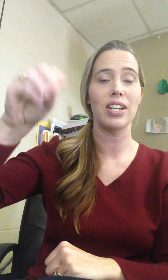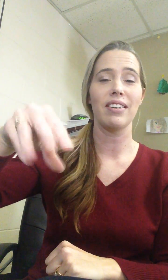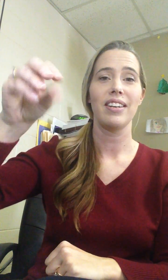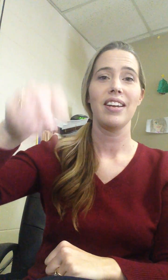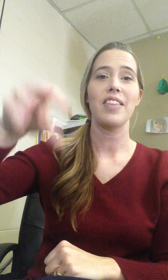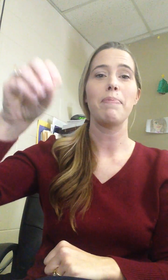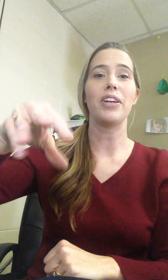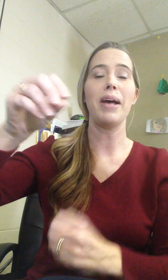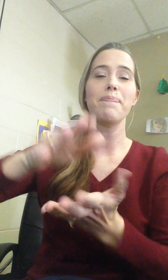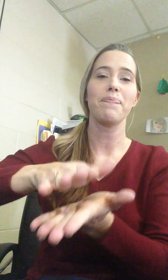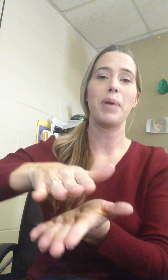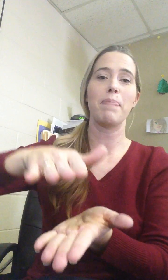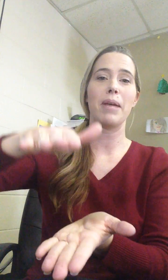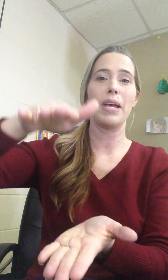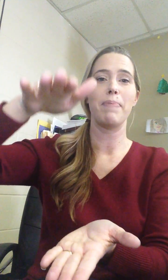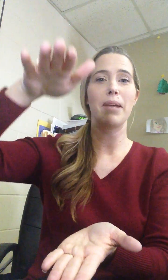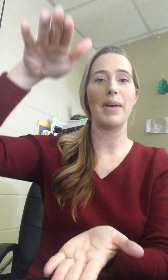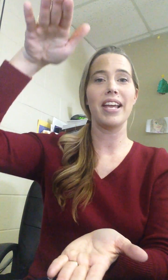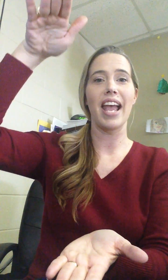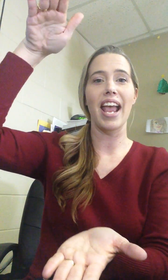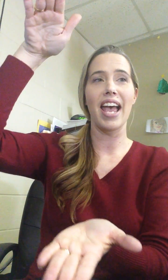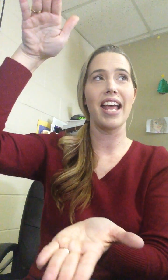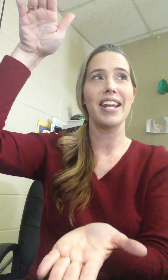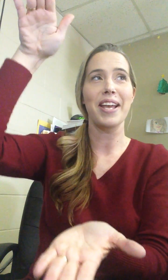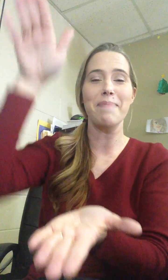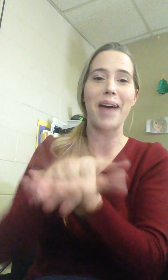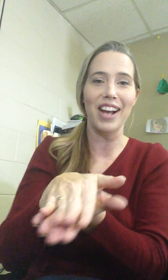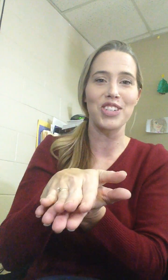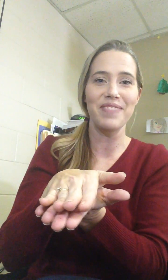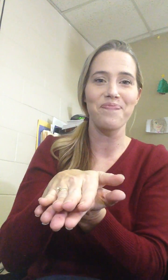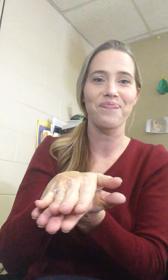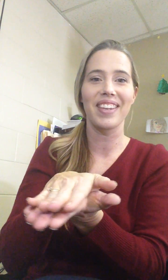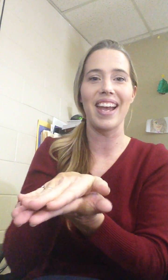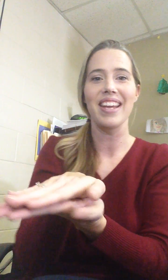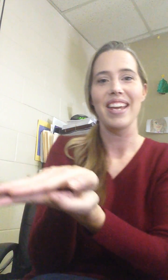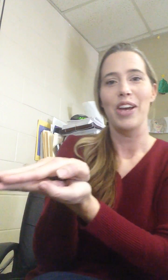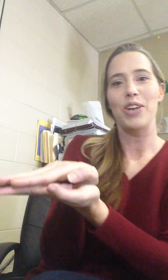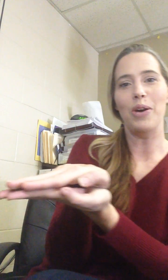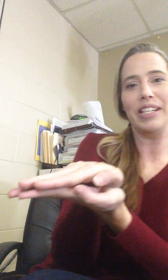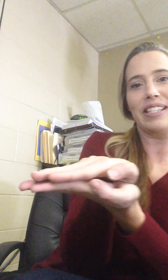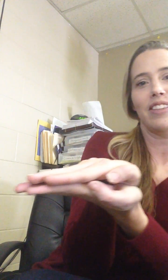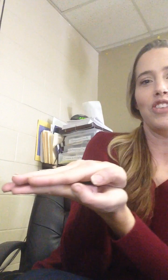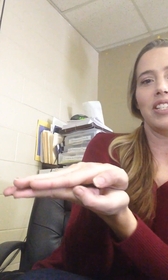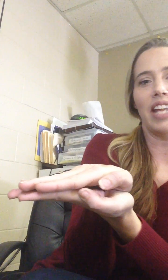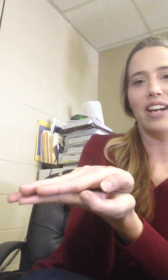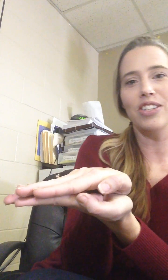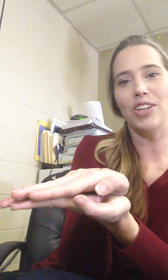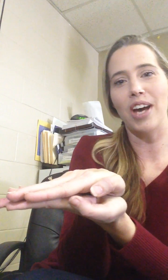they build up big big big big big and compaction okay notice they're just layers they're not